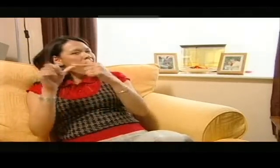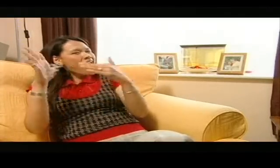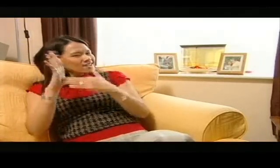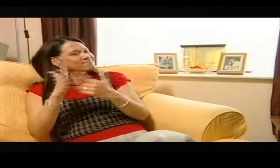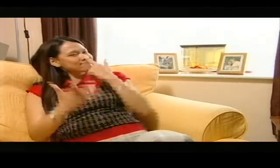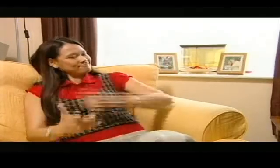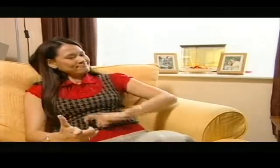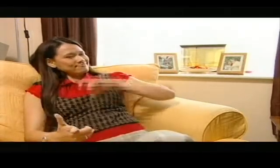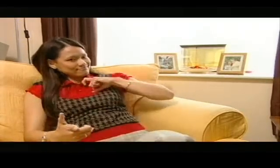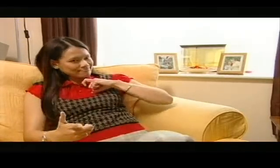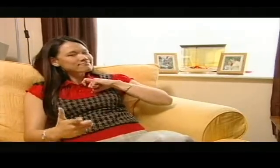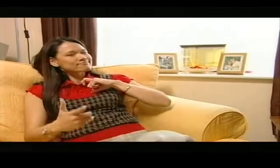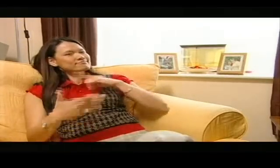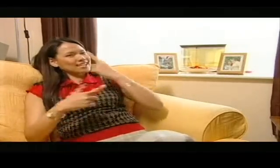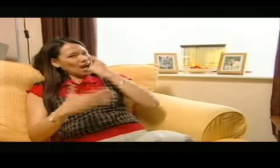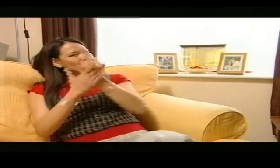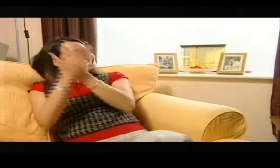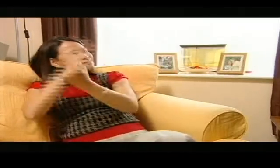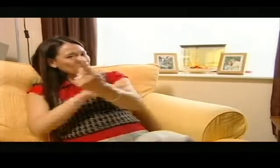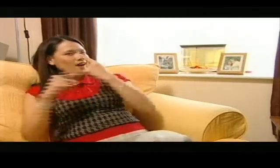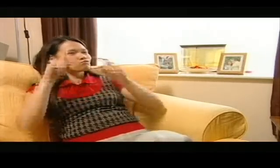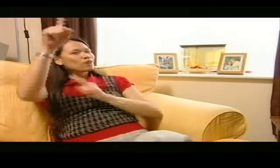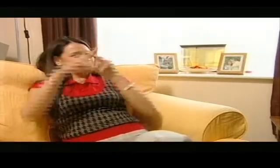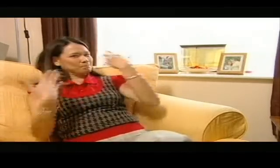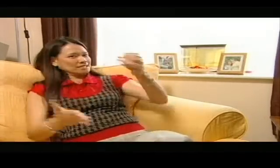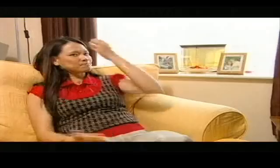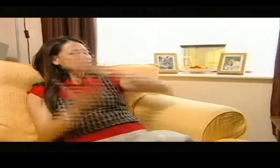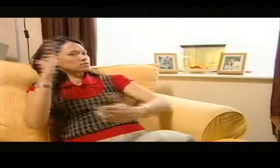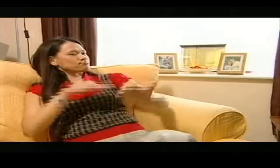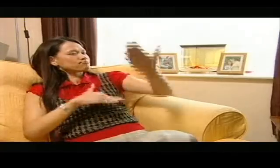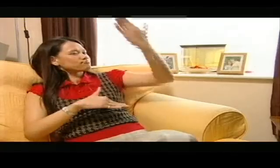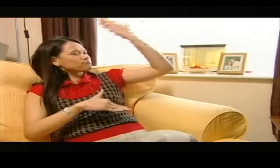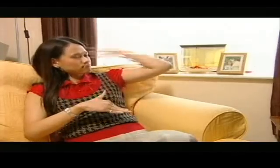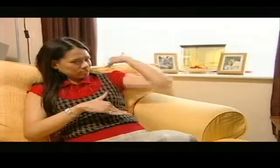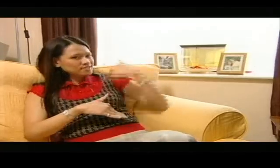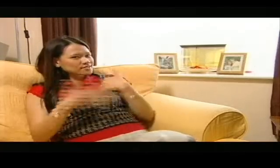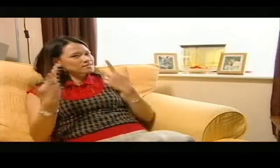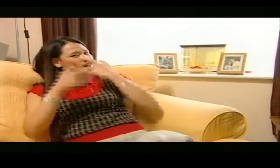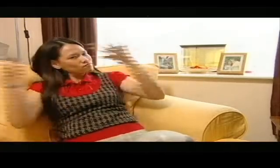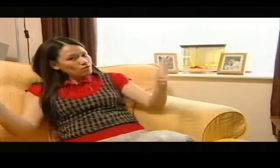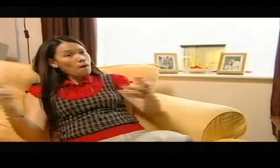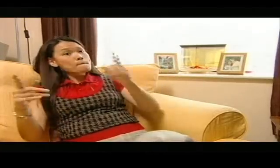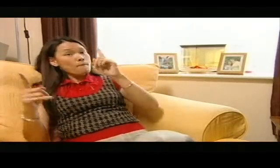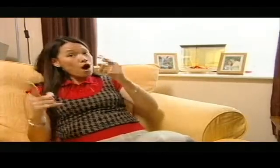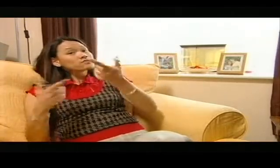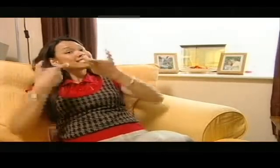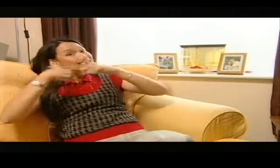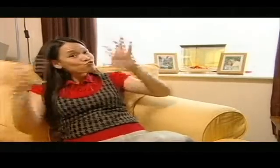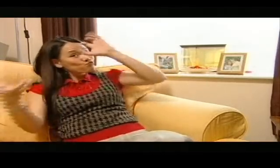They knew that I could do it, that I'm confident and I'd travelled before in the past. But they asked me to remember them,